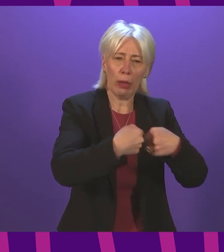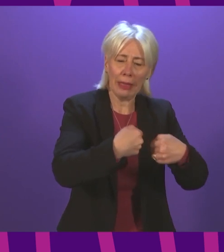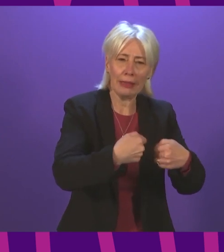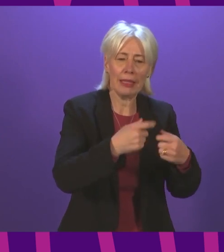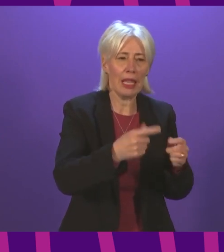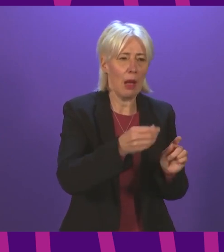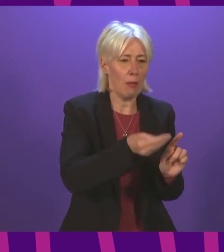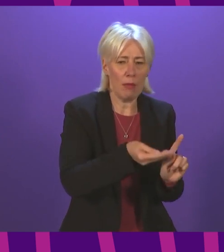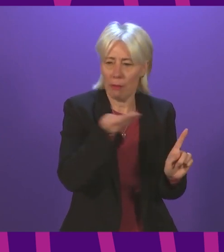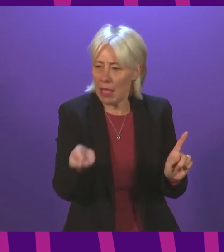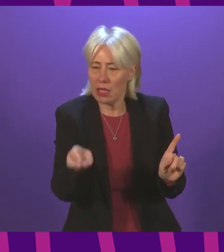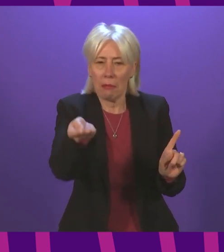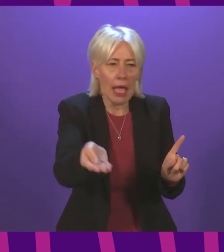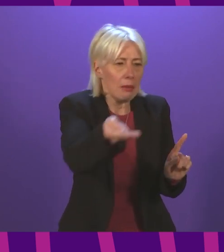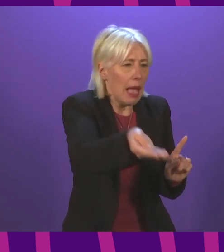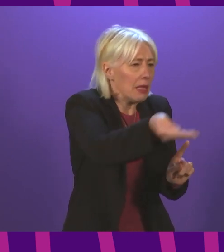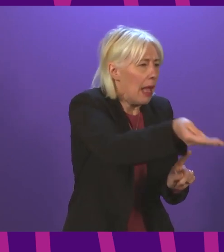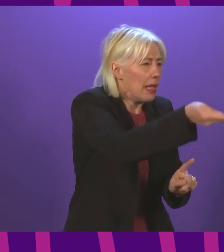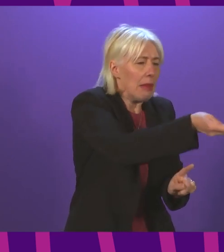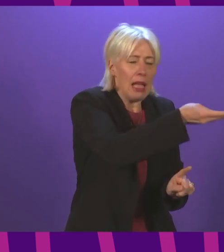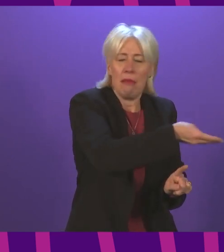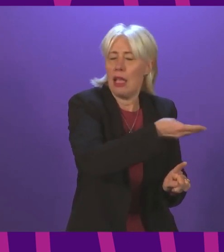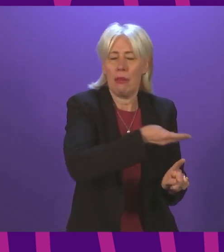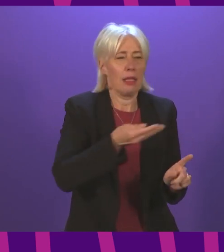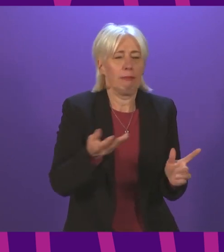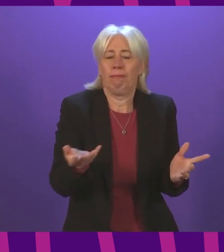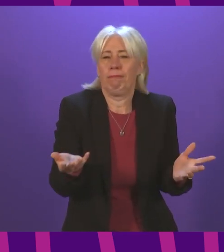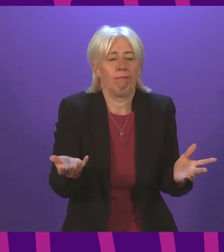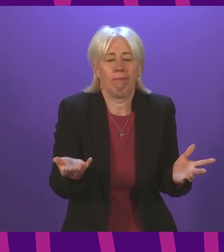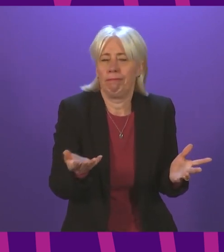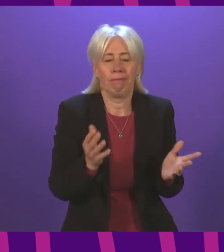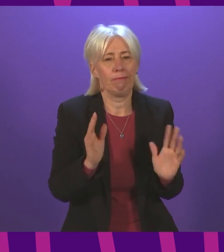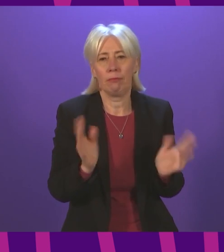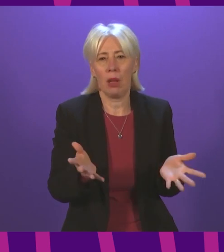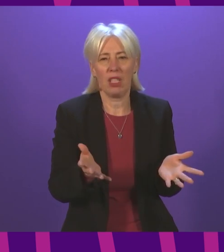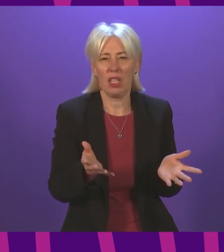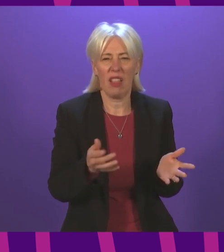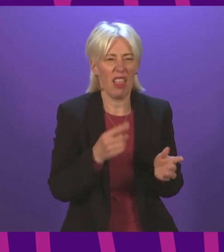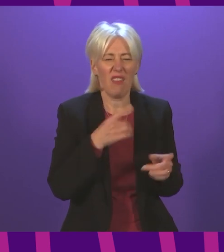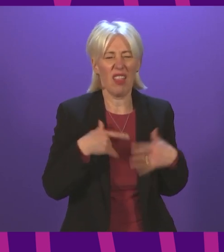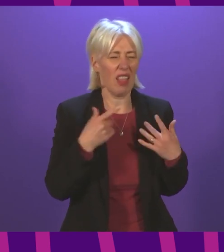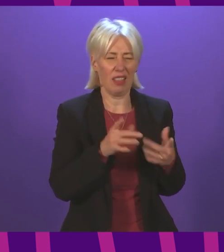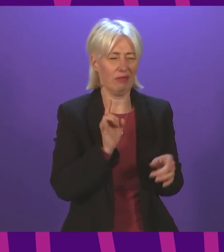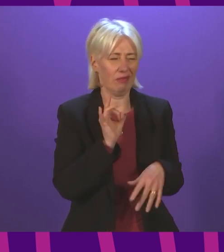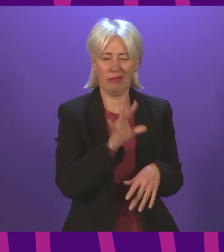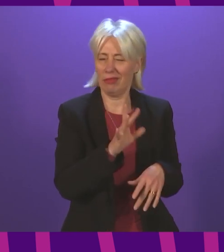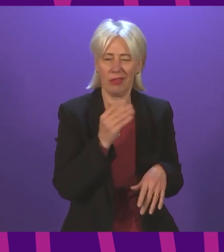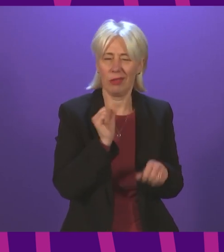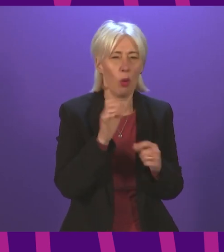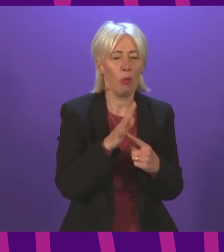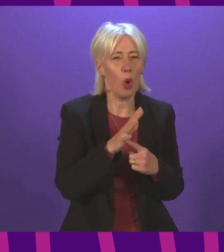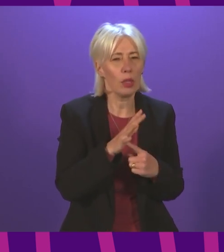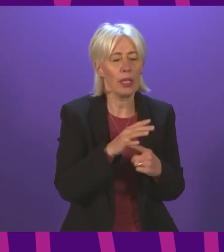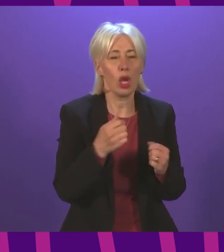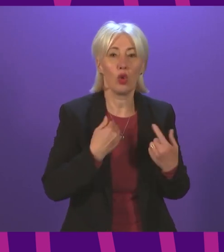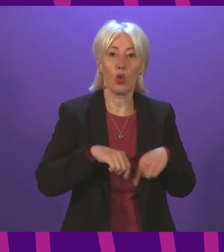moved from pillar to post. He was passed about the system. He was treated like he didn't matter. Vicky is